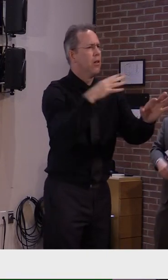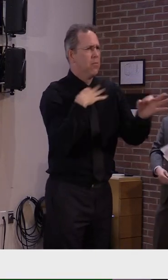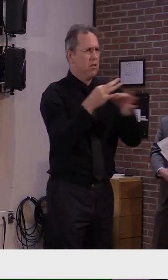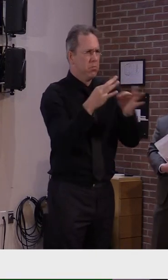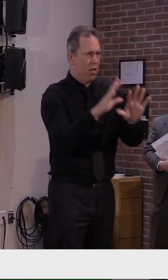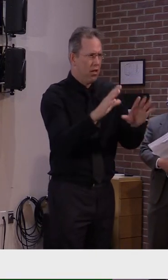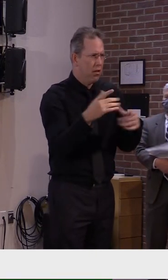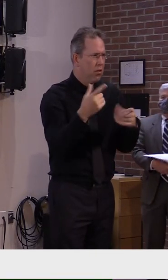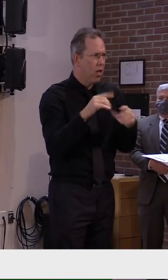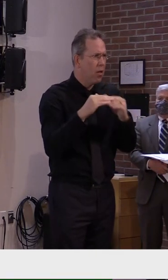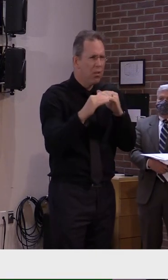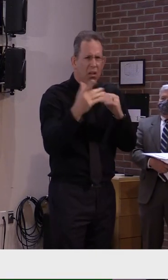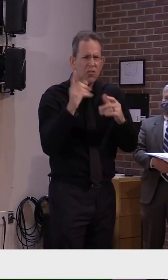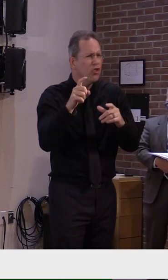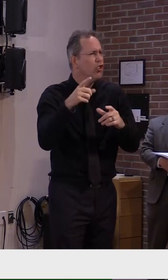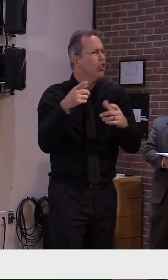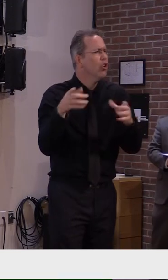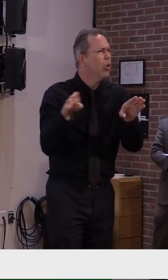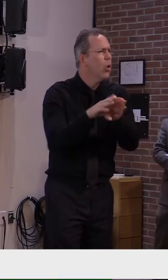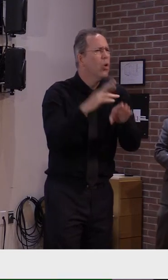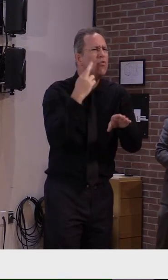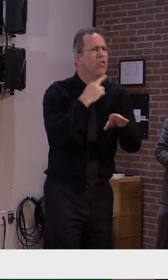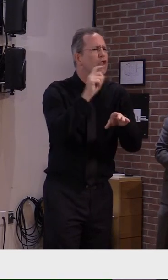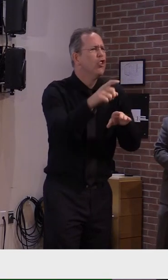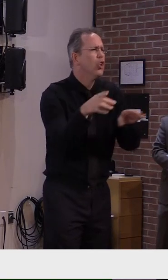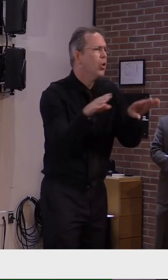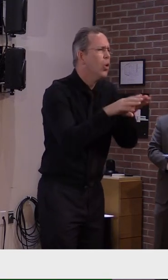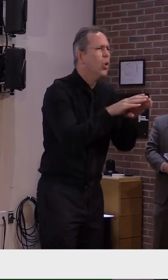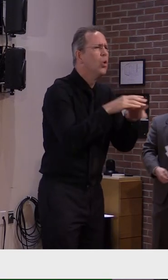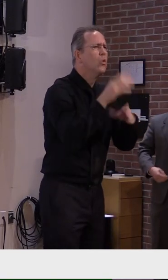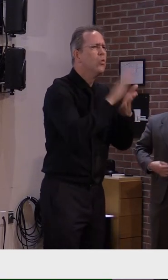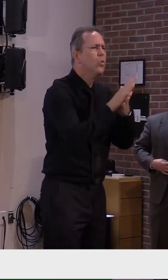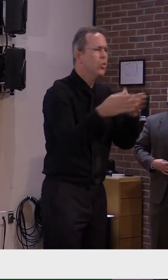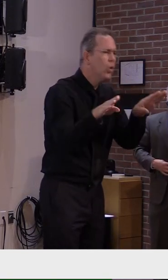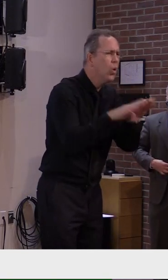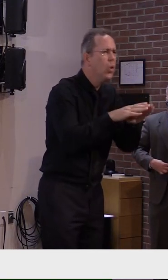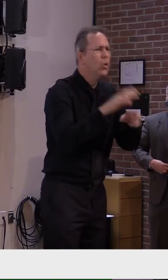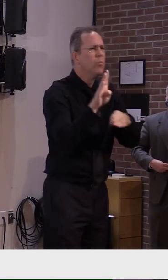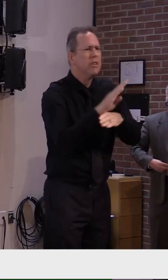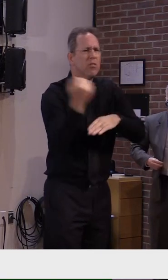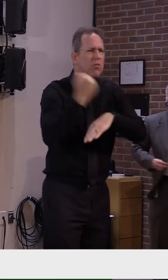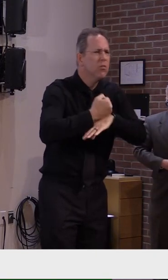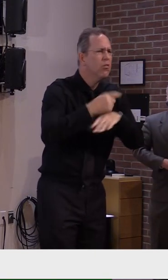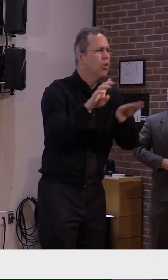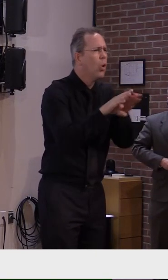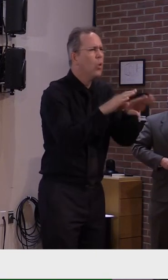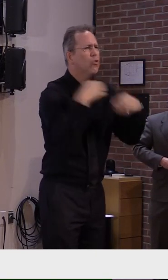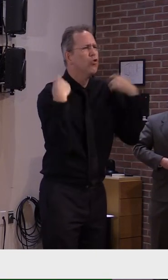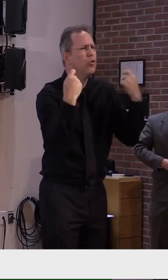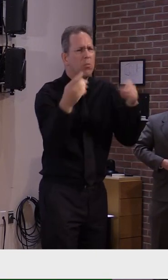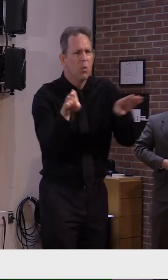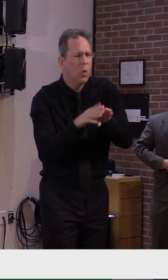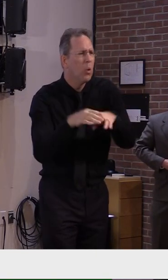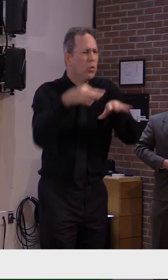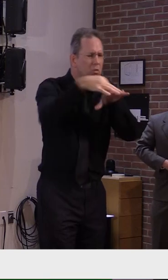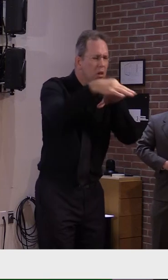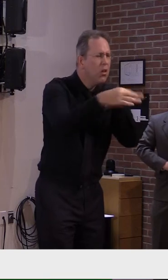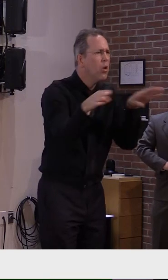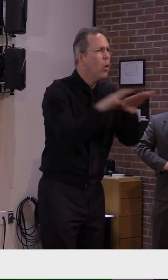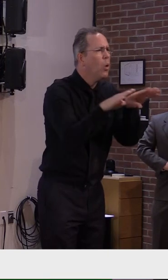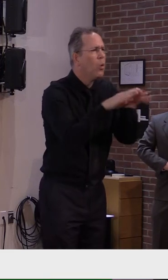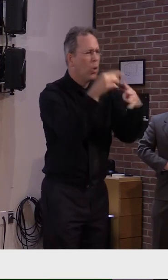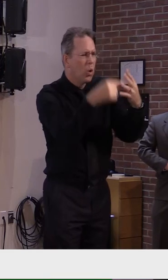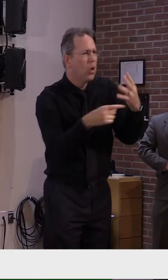schools or close contact businesses like gyms and salons but not restrict private social